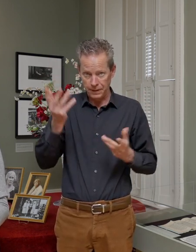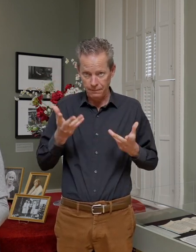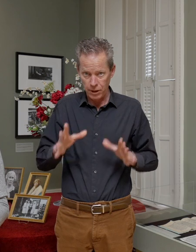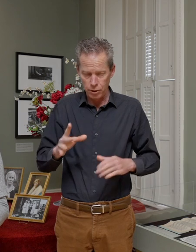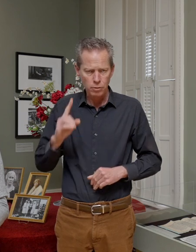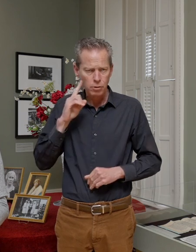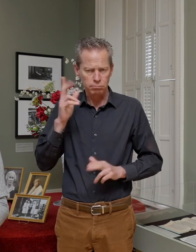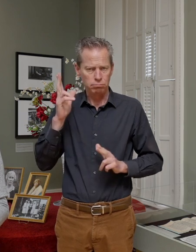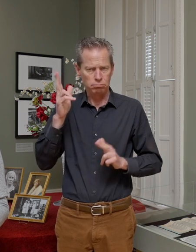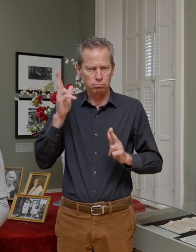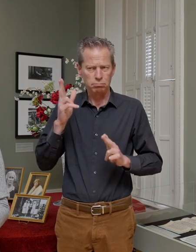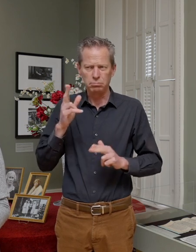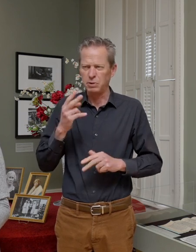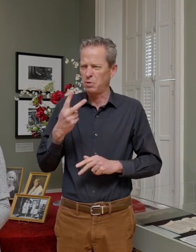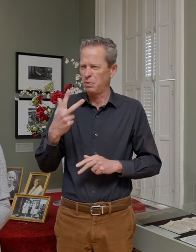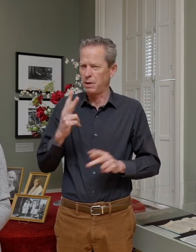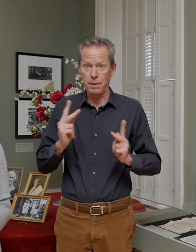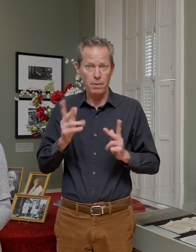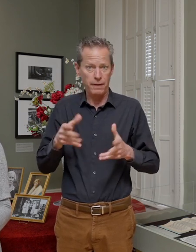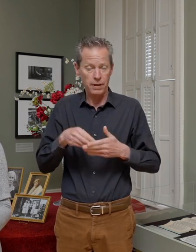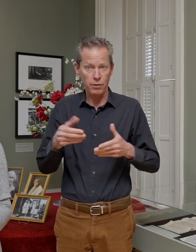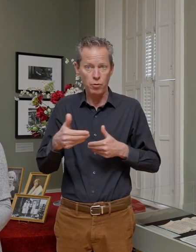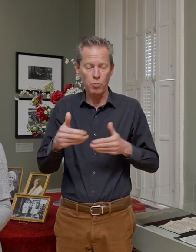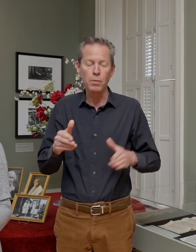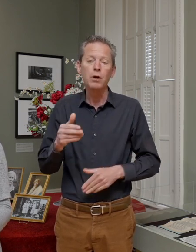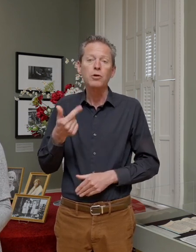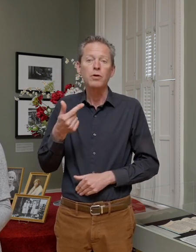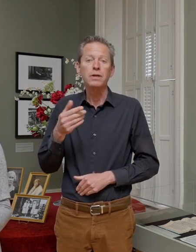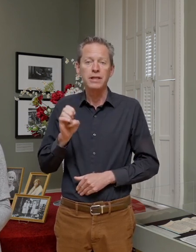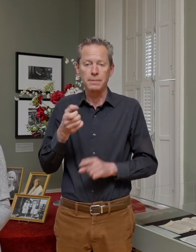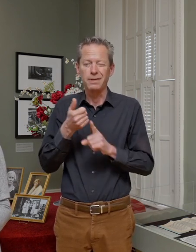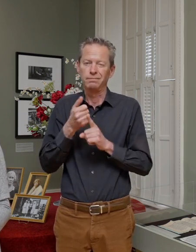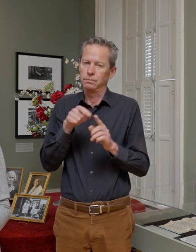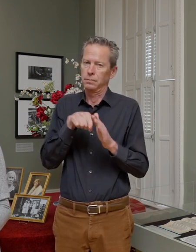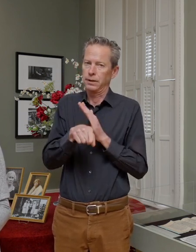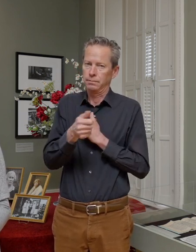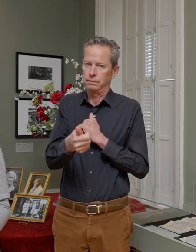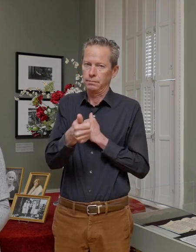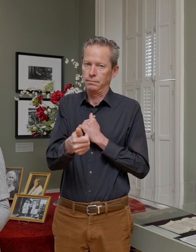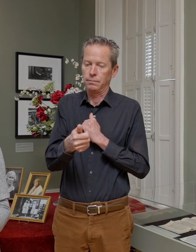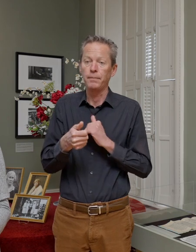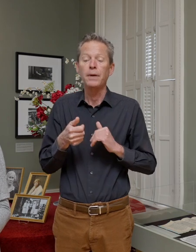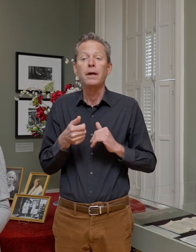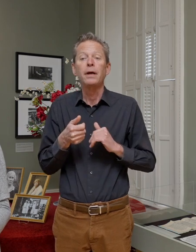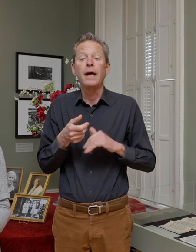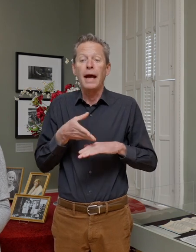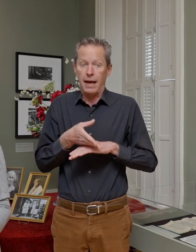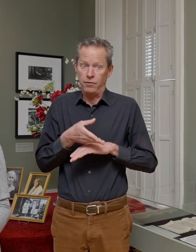gunshots. There were two or three people left in the room, and George Eastman had taken his own life after he did what, in my mind, was